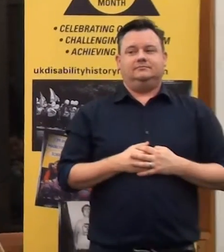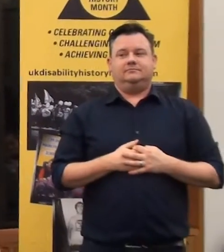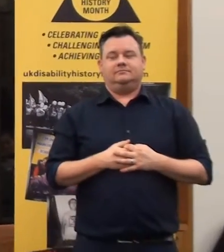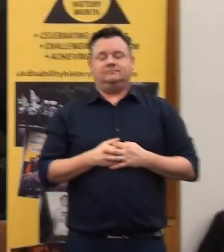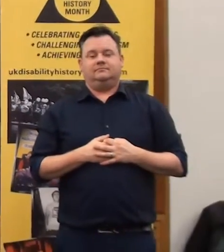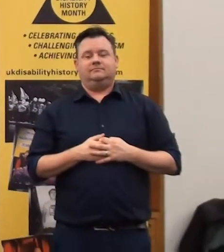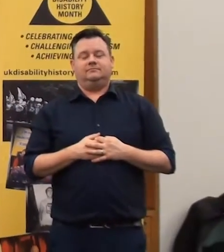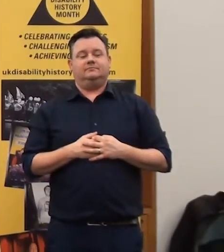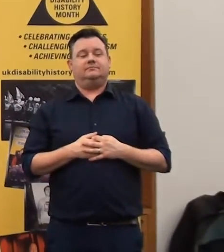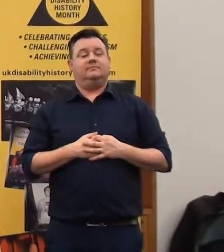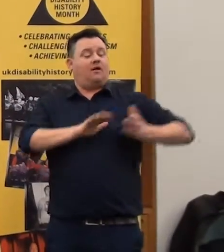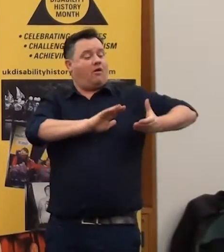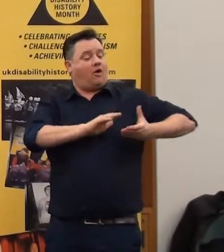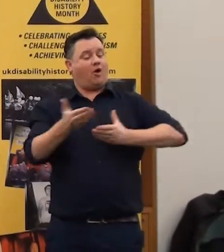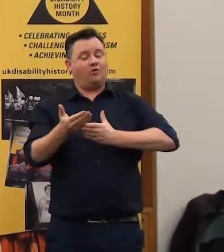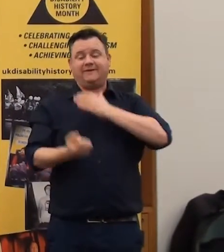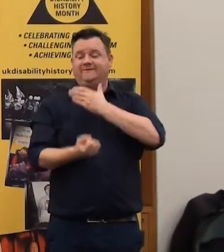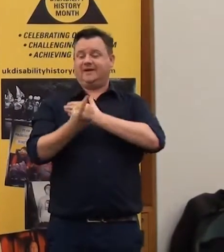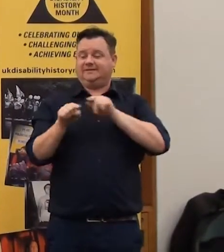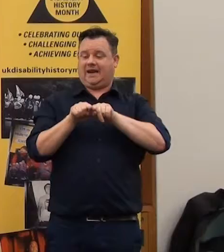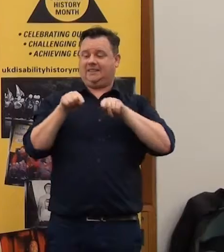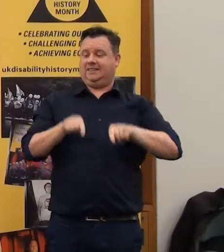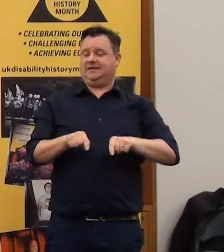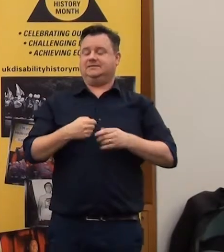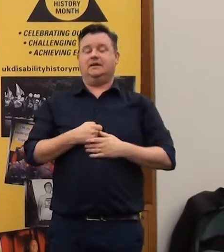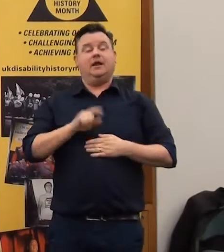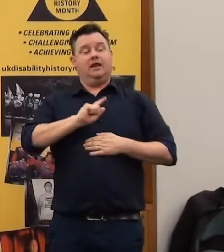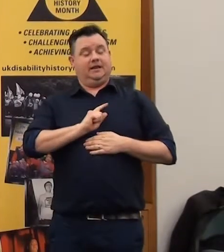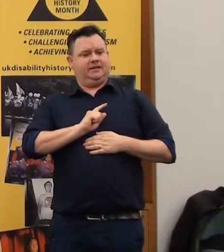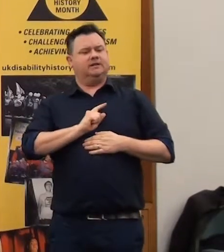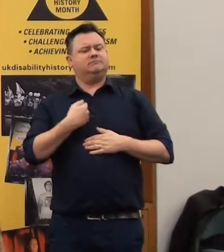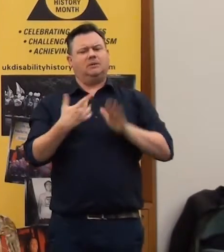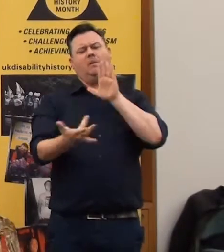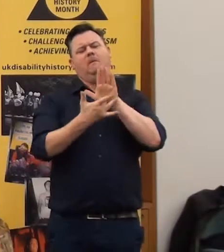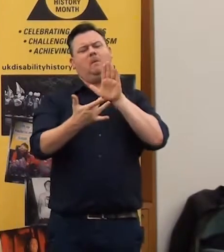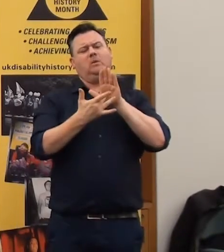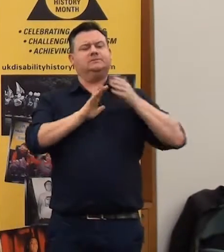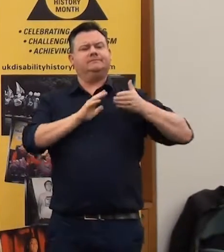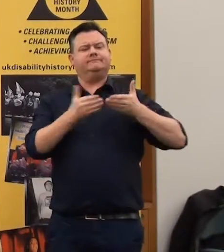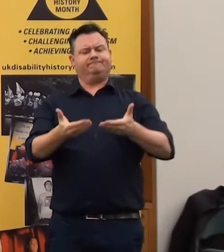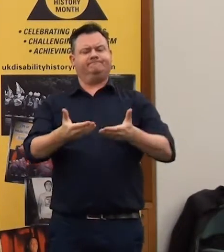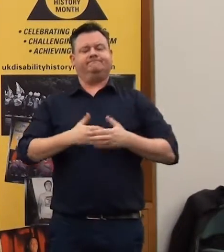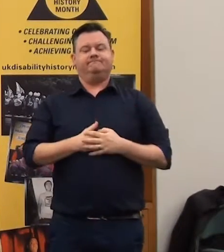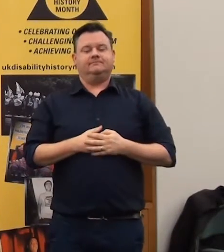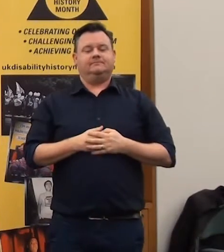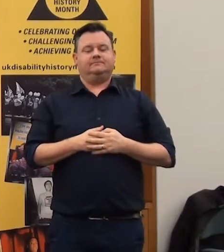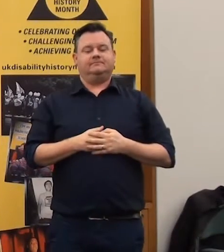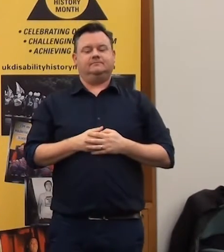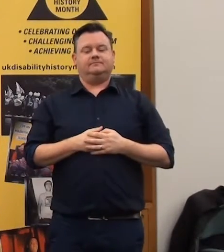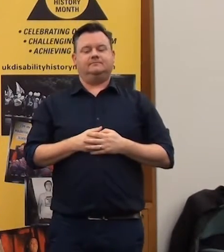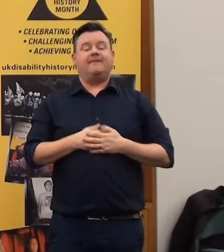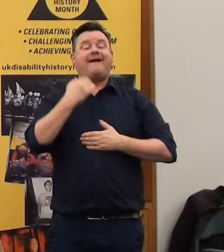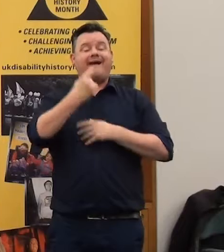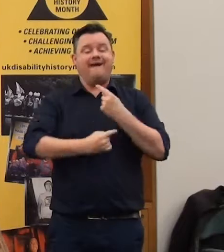And to host events like this. So that's my major contribution. Okay. But